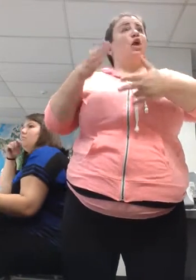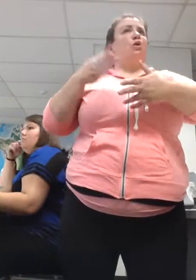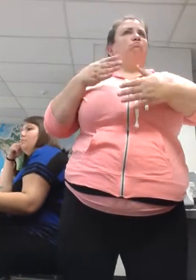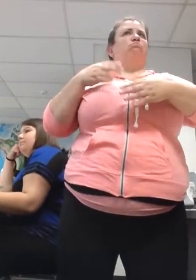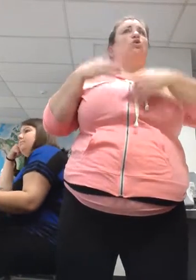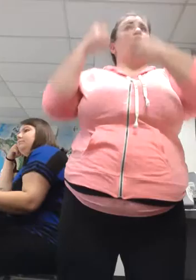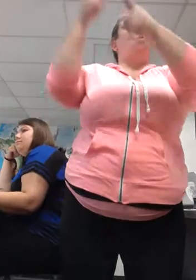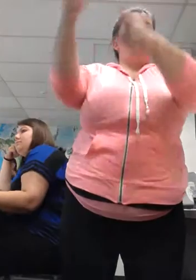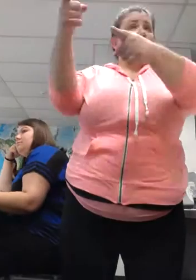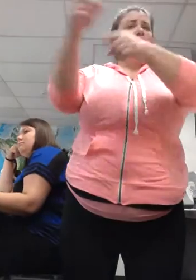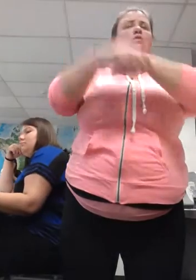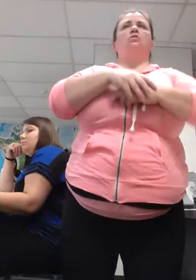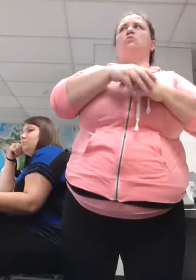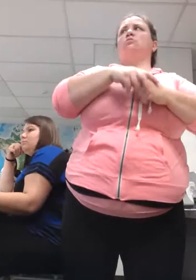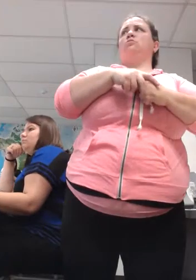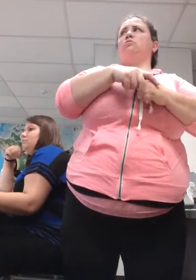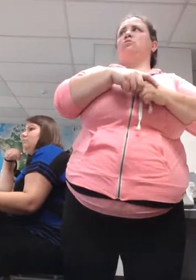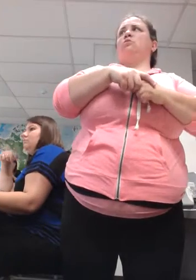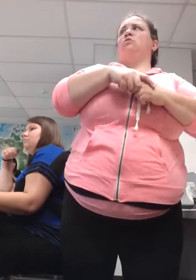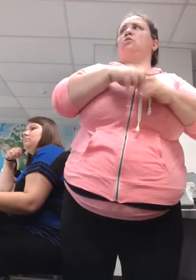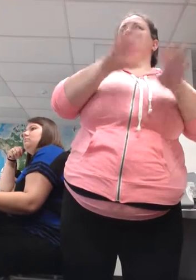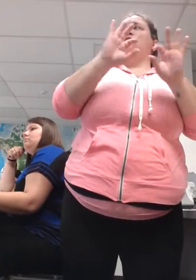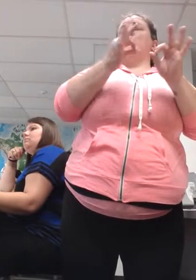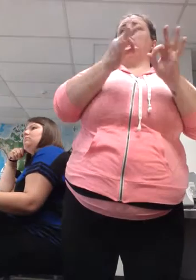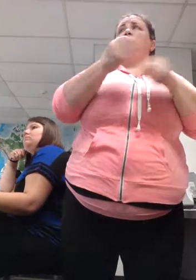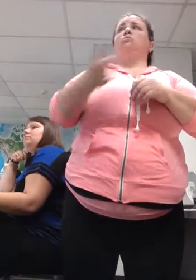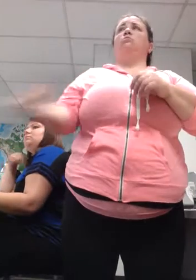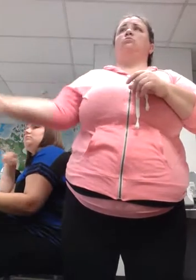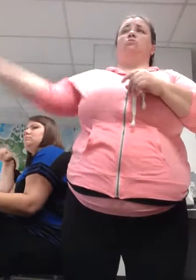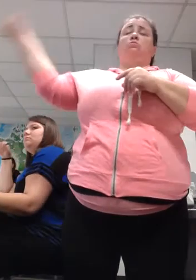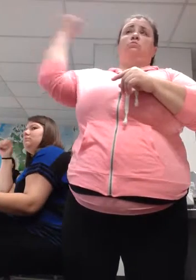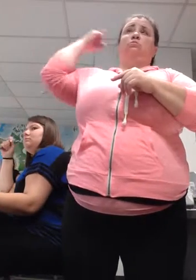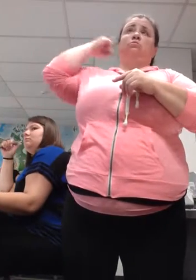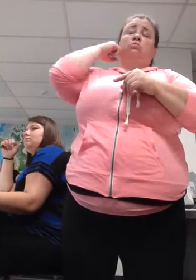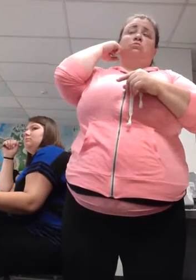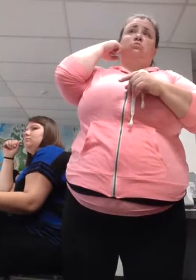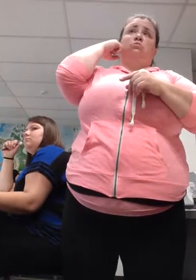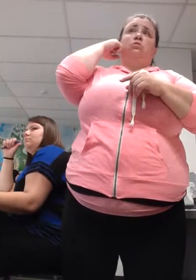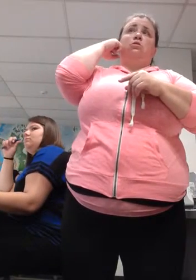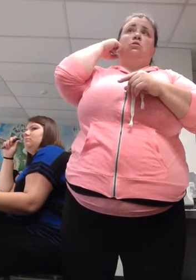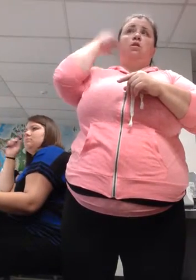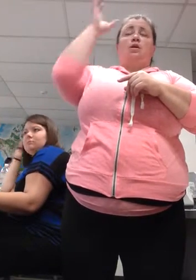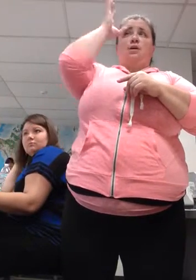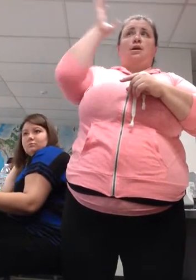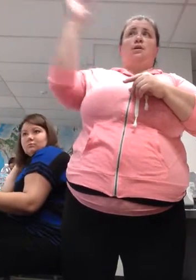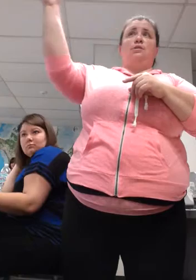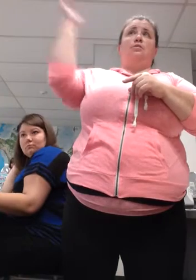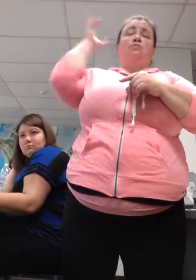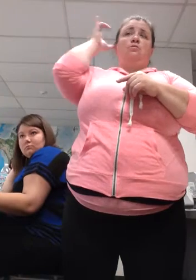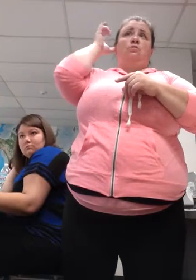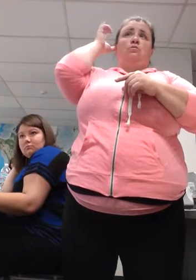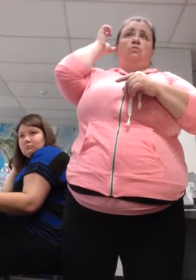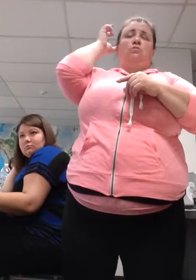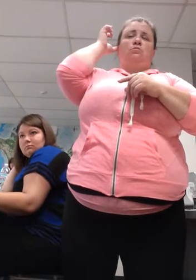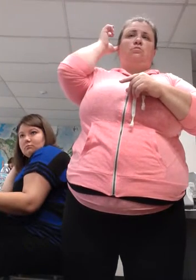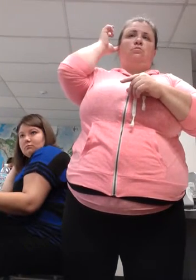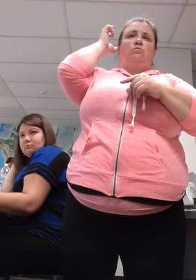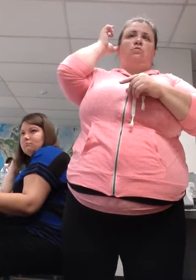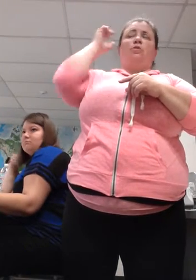is we hear a concept, we put it out. We hear another concept, we put